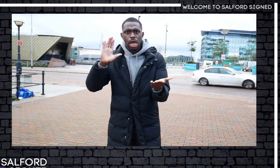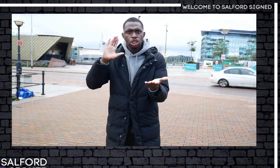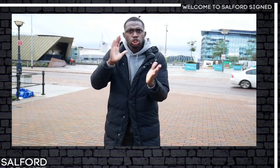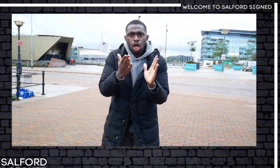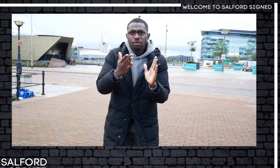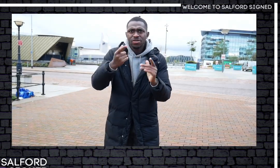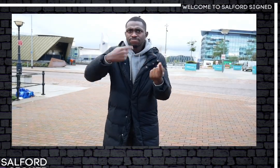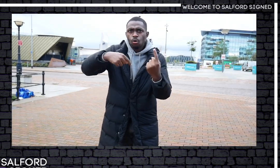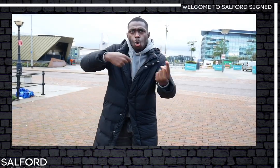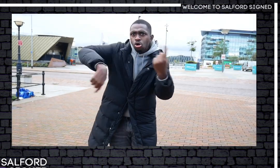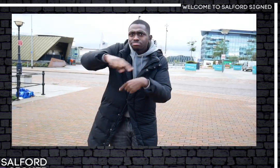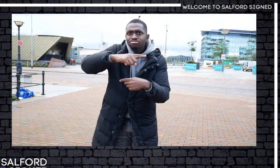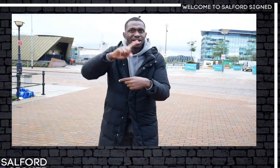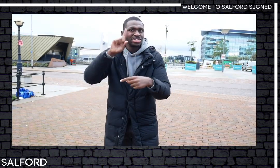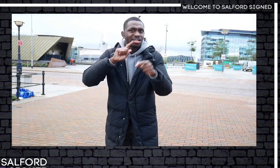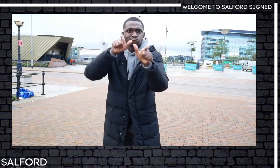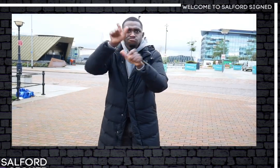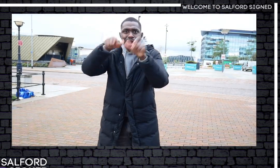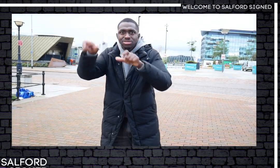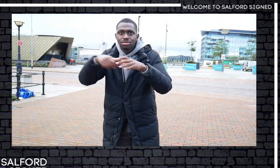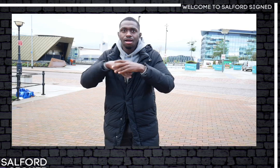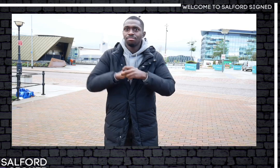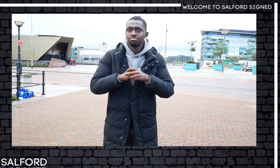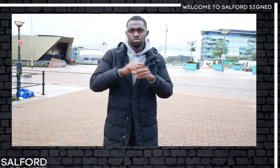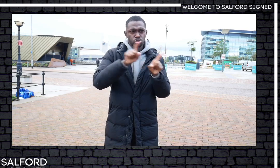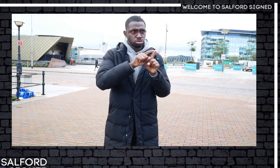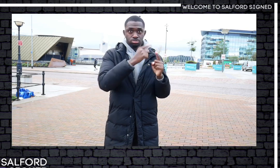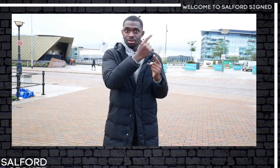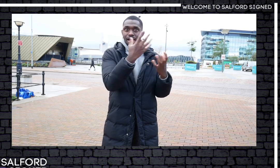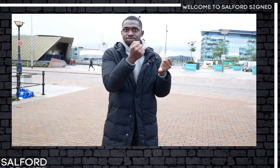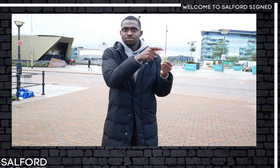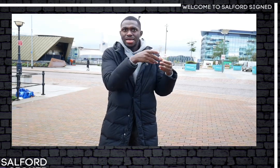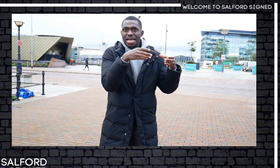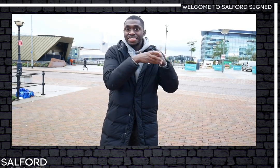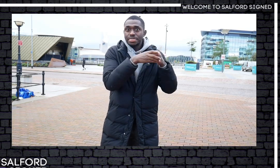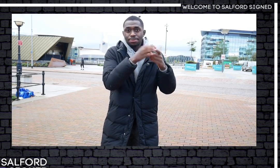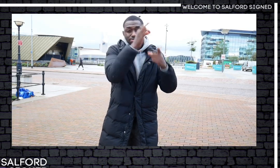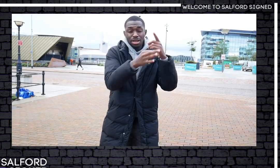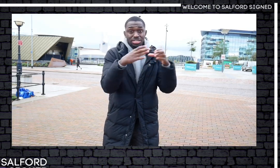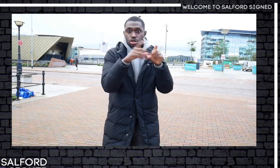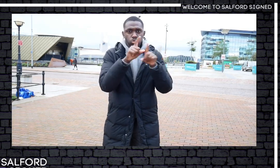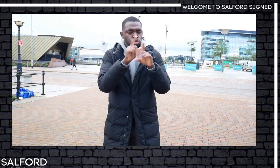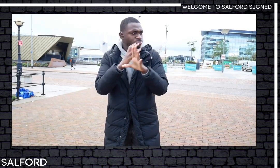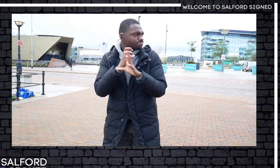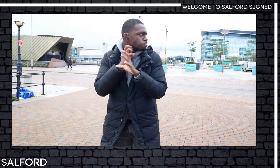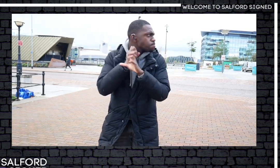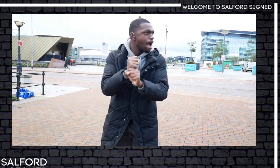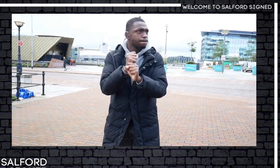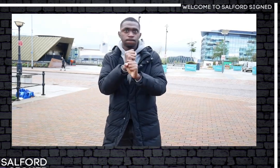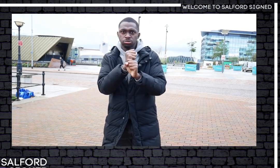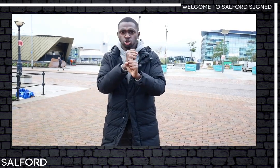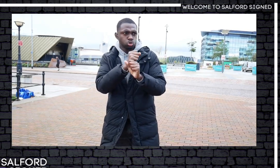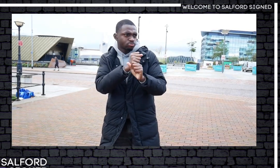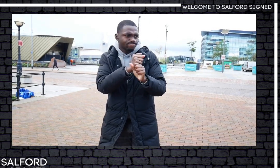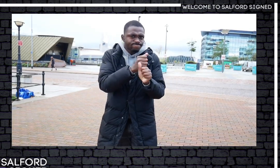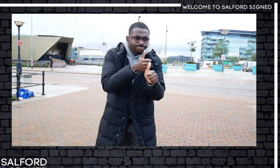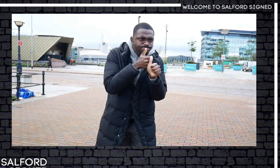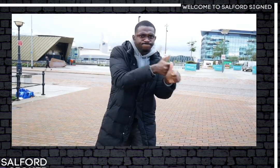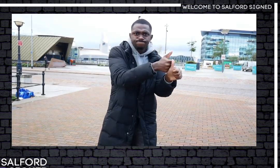outside the box to achieve the best possible outcome for Salford residents. As part of this ethos, they have a specialist